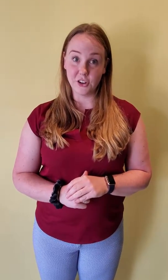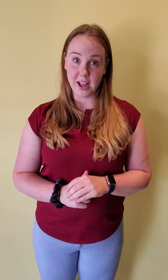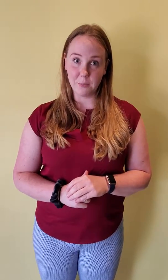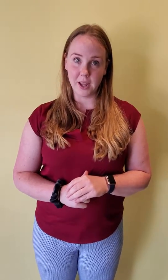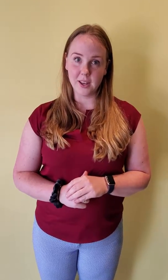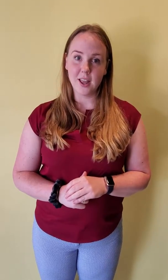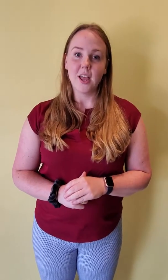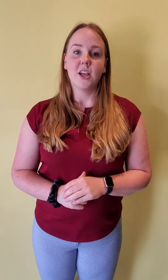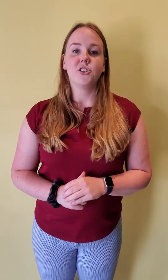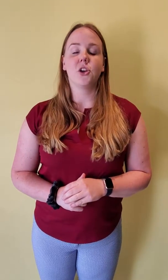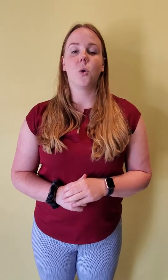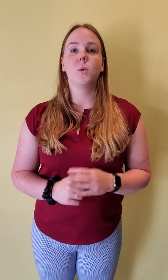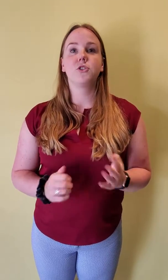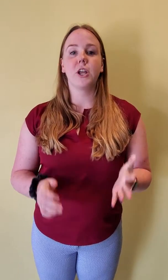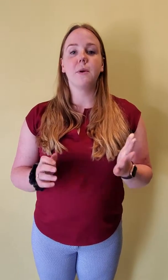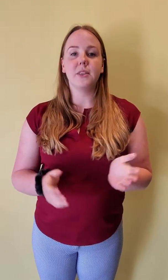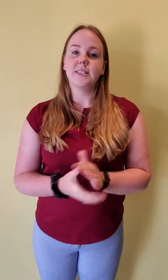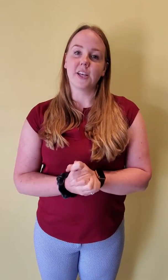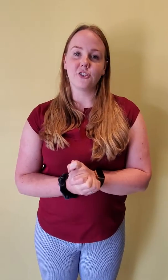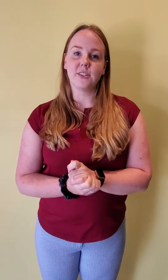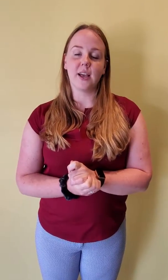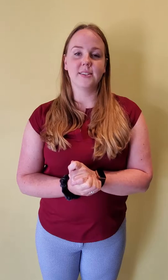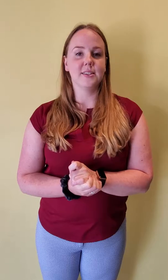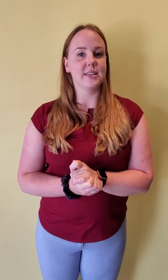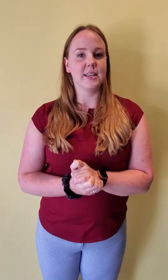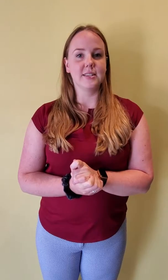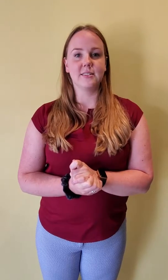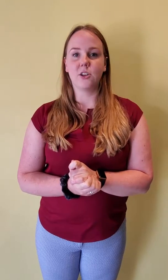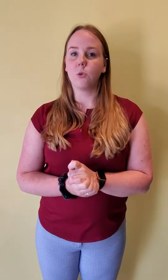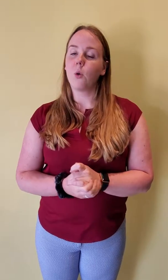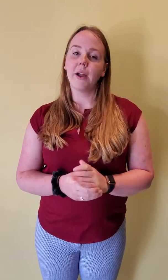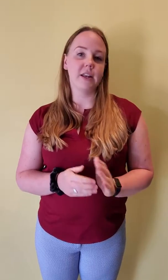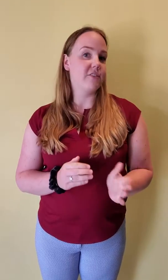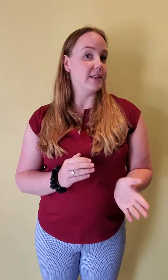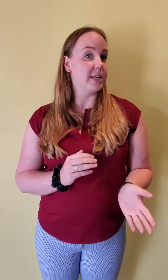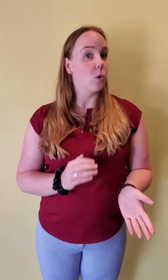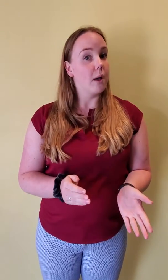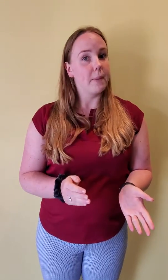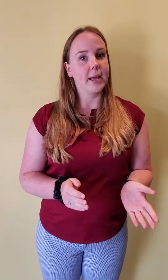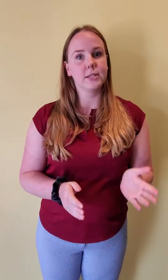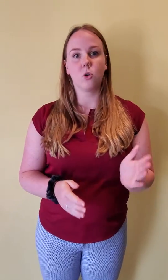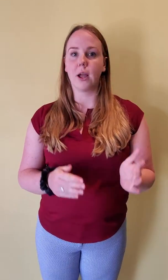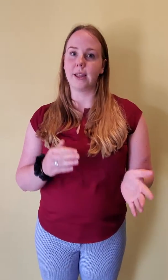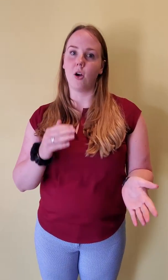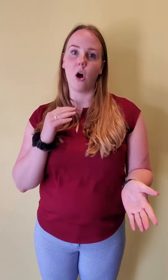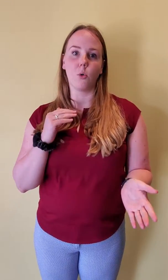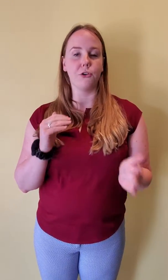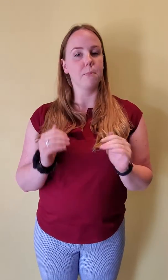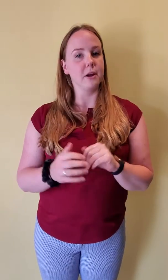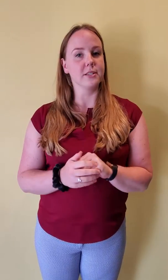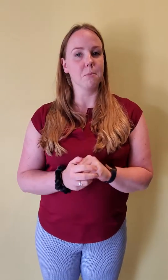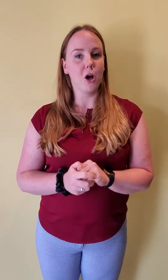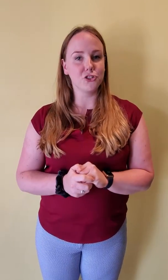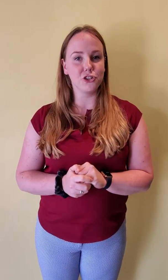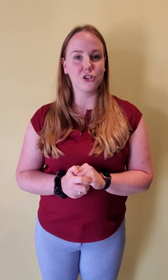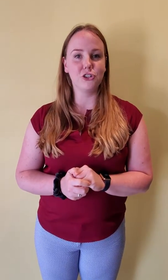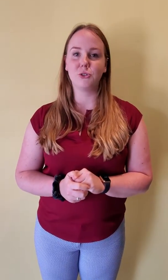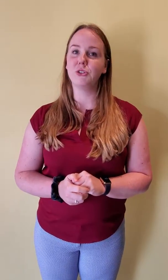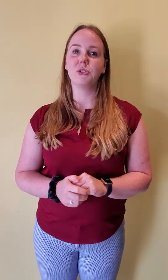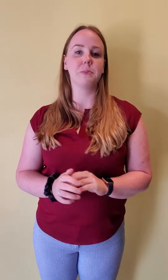your neck pain. So what's great about these exercises is they don't require any fancy equipment or any awkward or embarrassing postures. You can do them